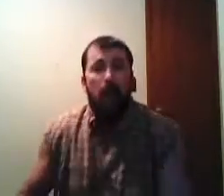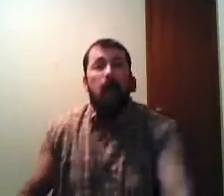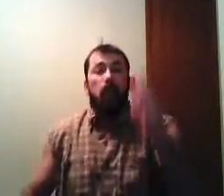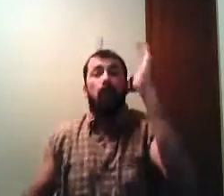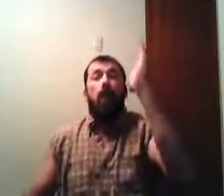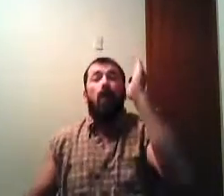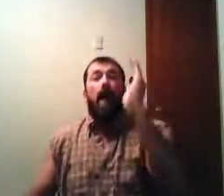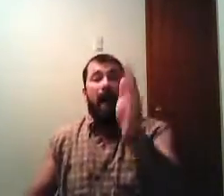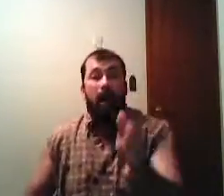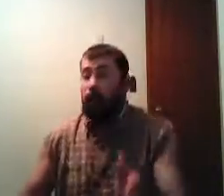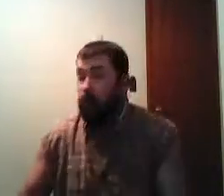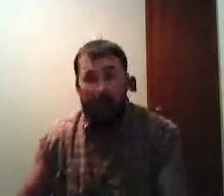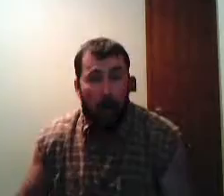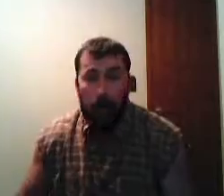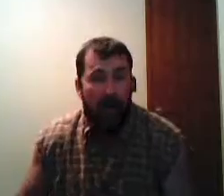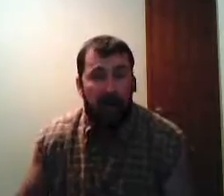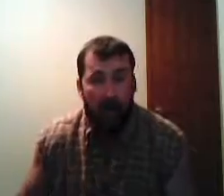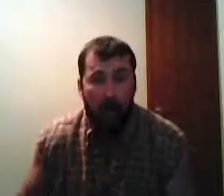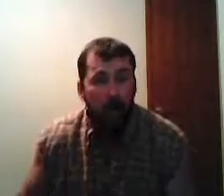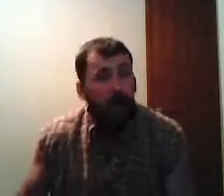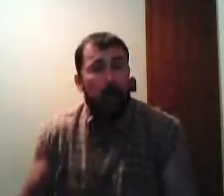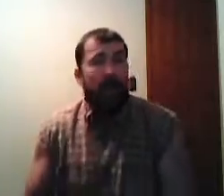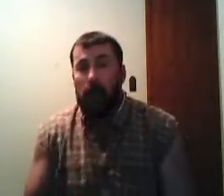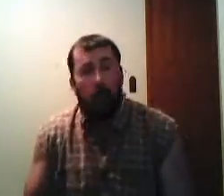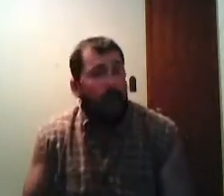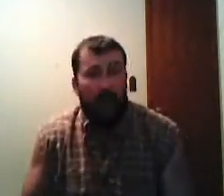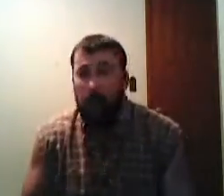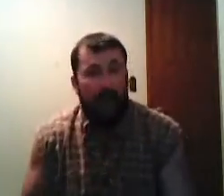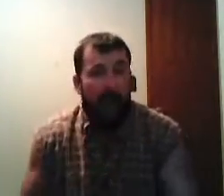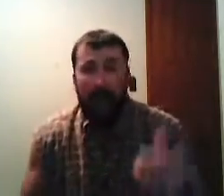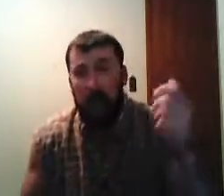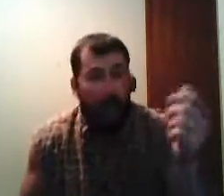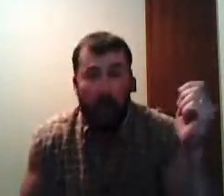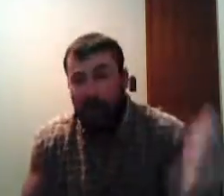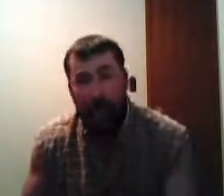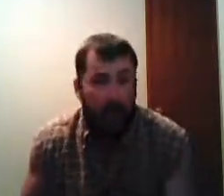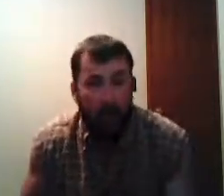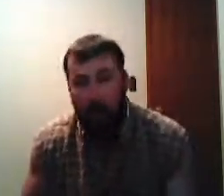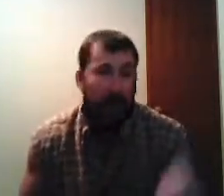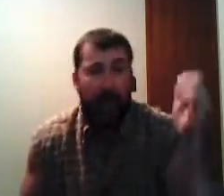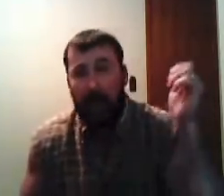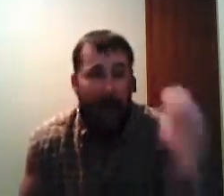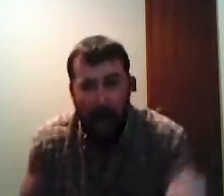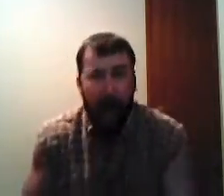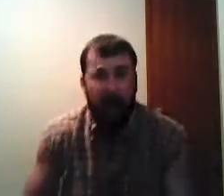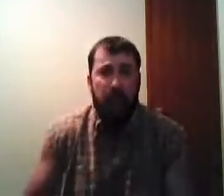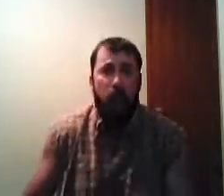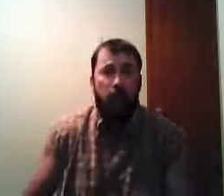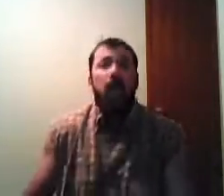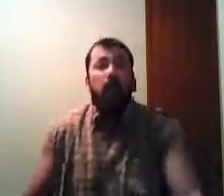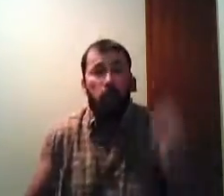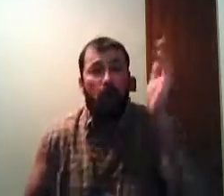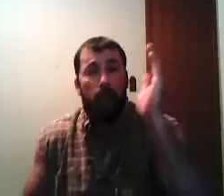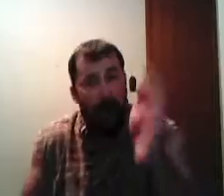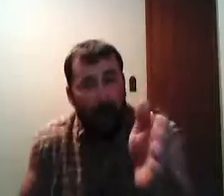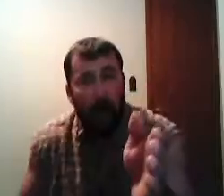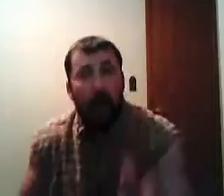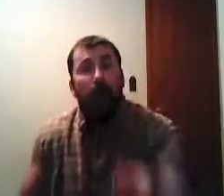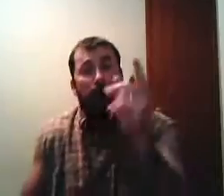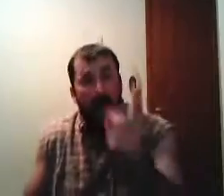you're going to hell you ain't gonna pass go you ain't gonna collect no get out of jail free card or get out of hell free card you're gonna burn forever